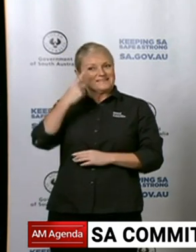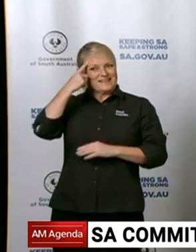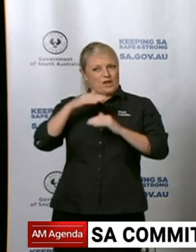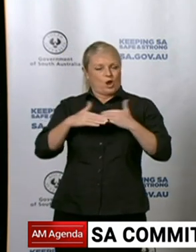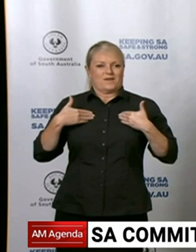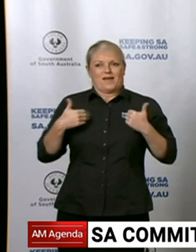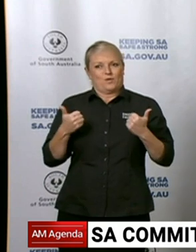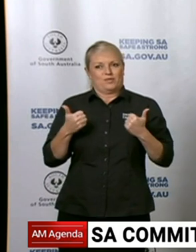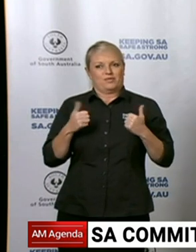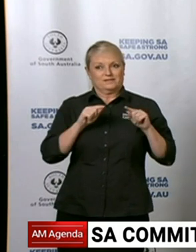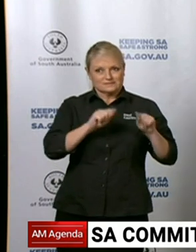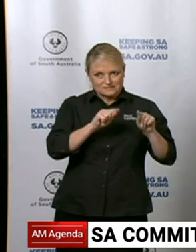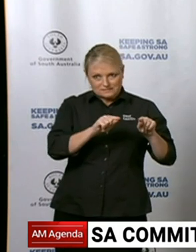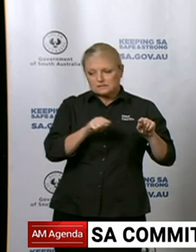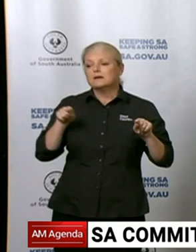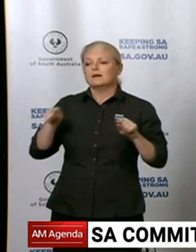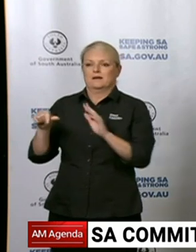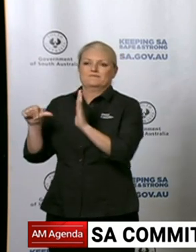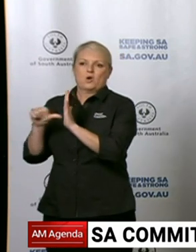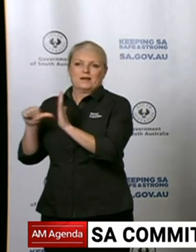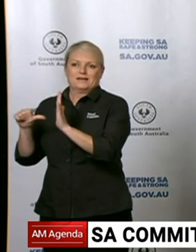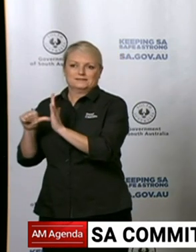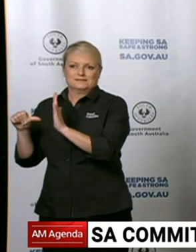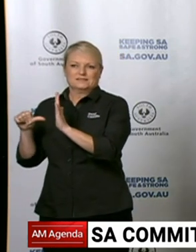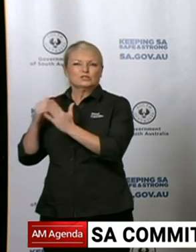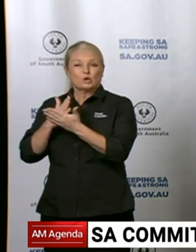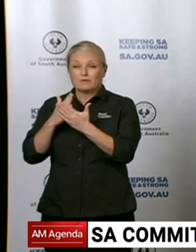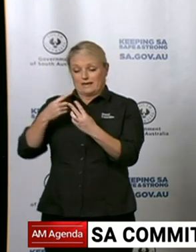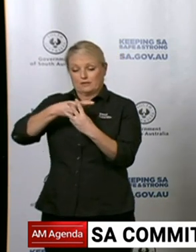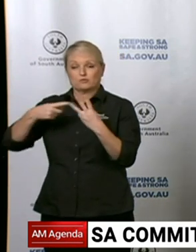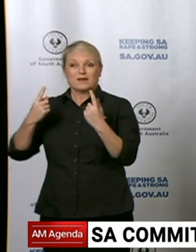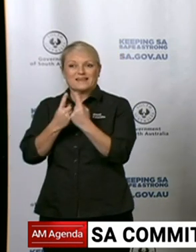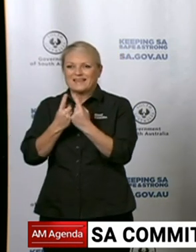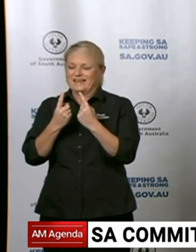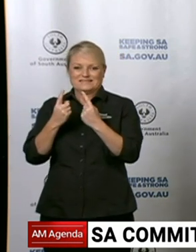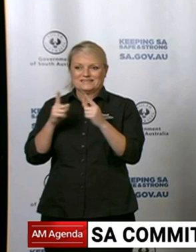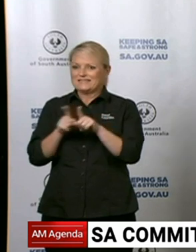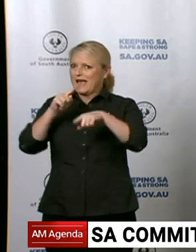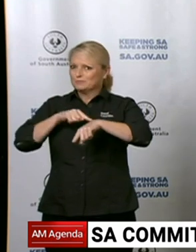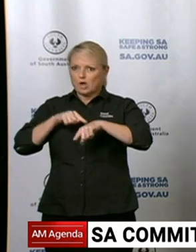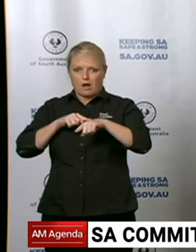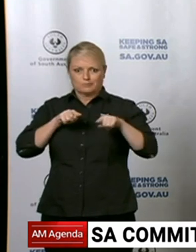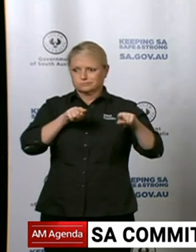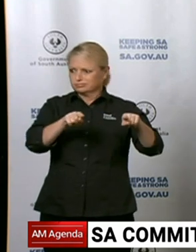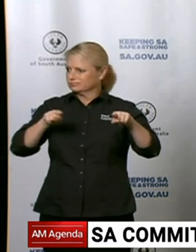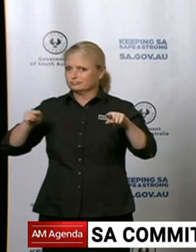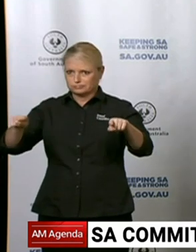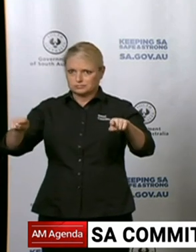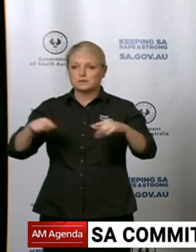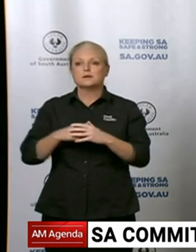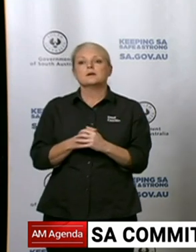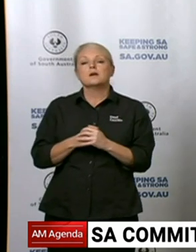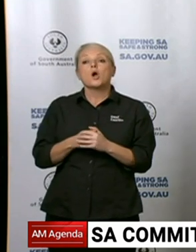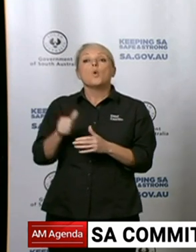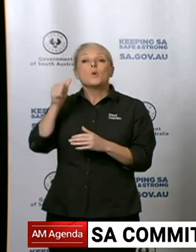and the economic implications. These restrictions that have been put in place have had a very heavy penalty on many